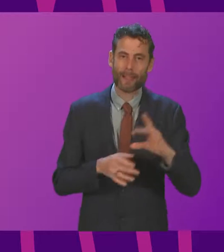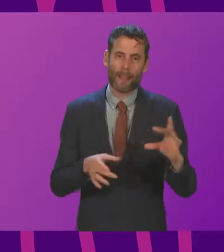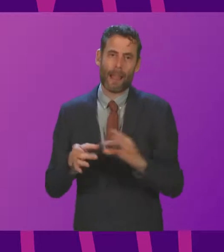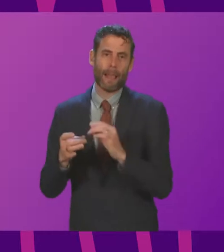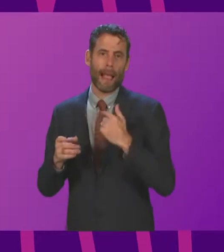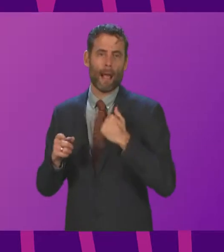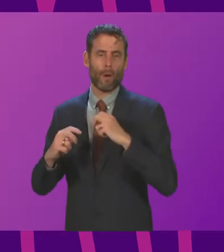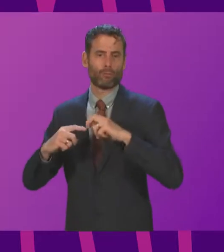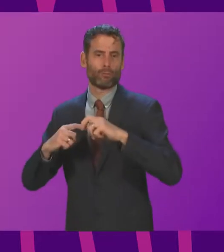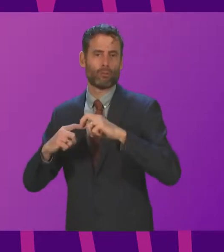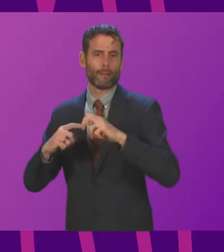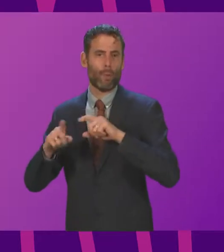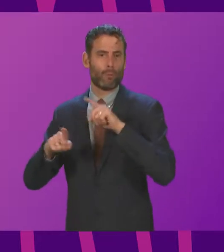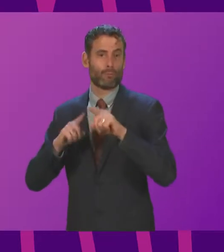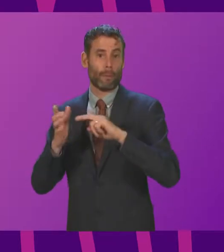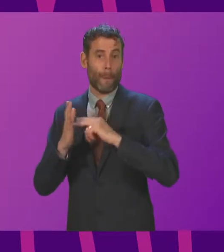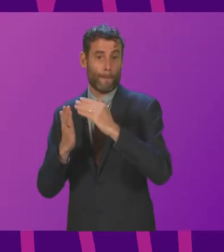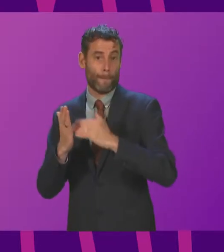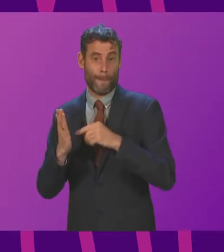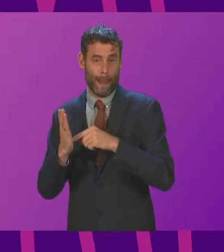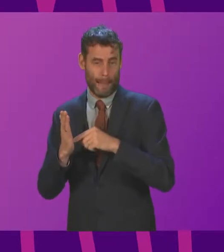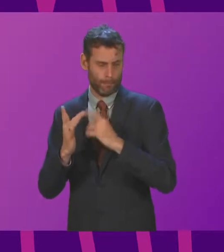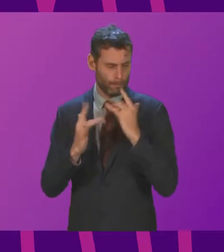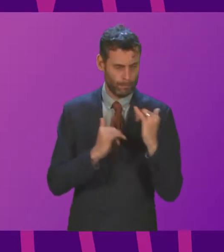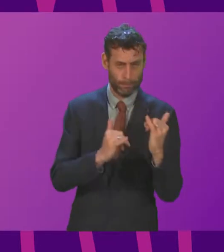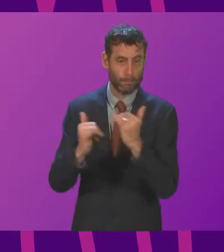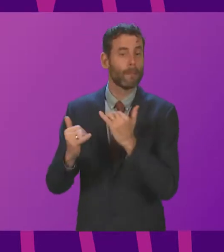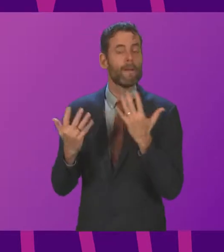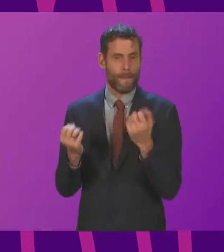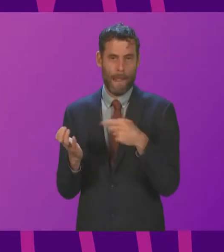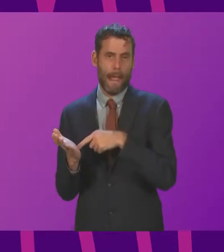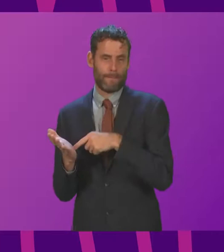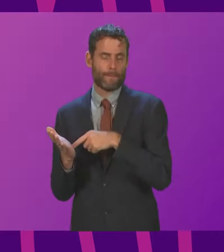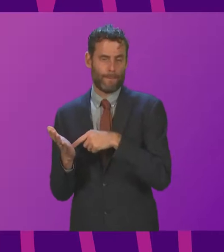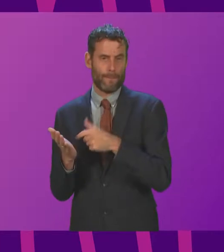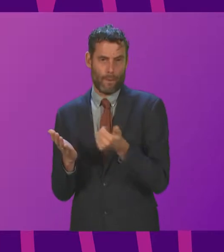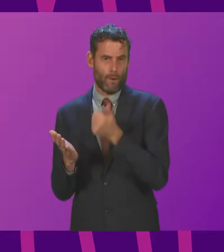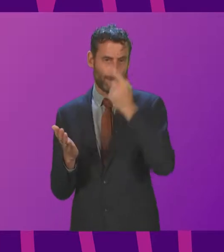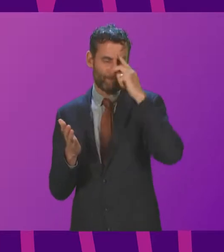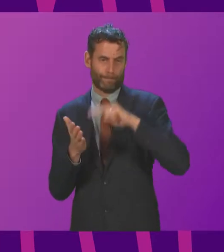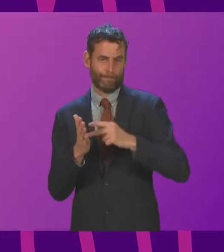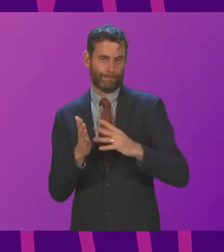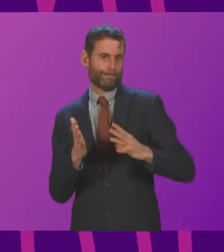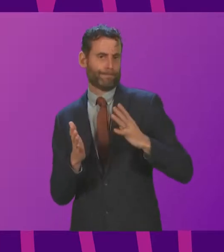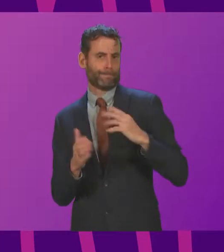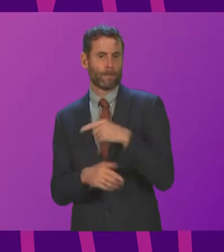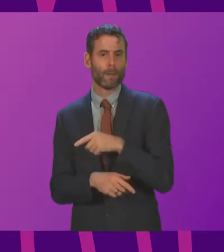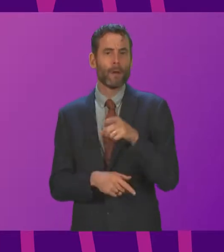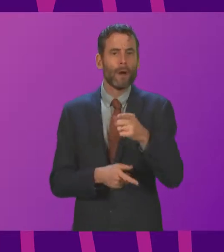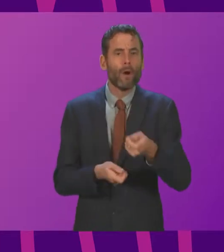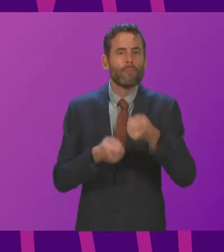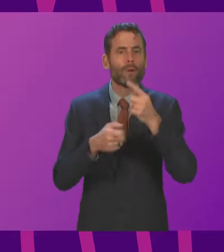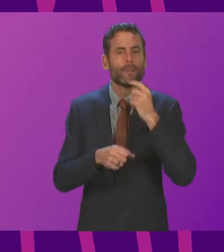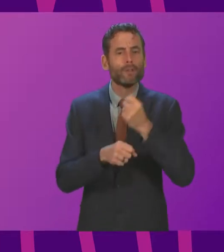are in place as people would expect it to be. On the broader question, Parliament Neil mentioned G7.